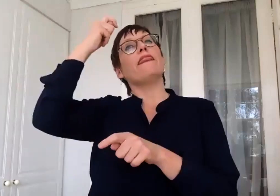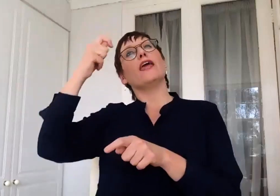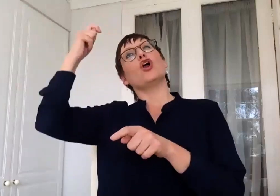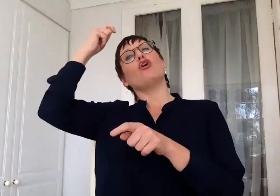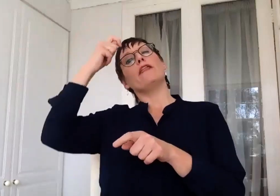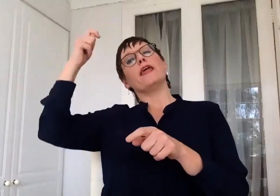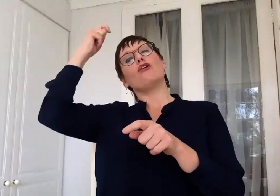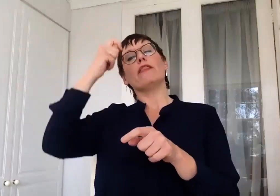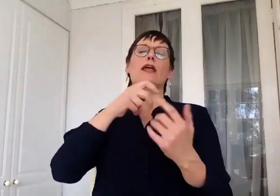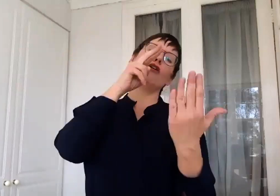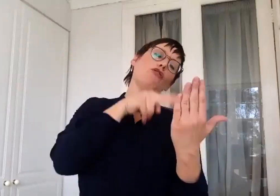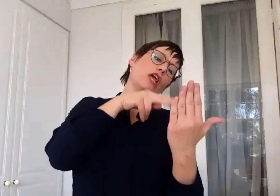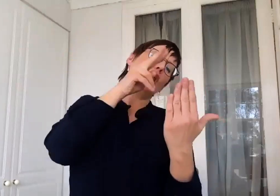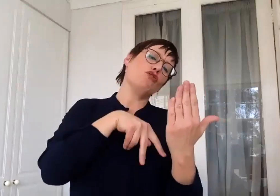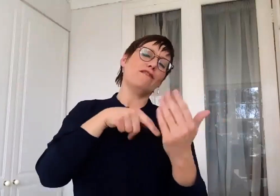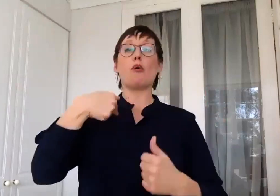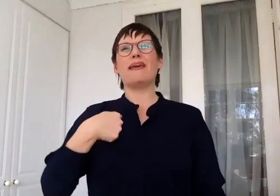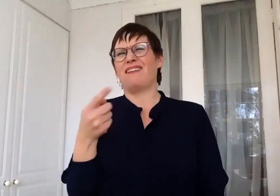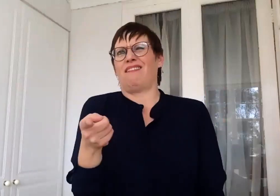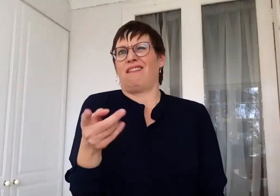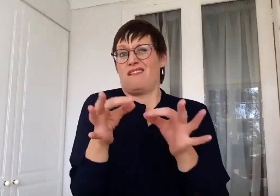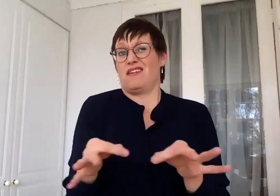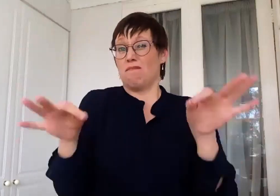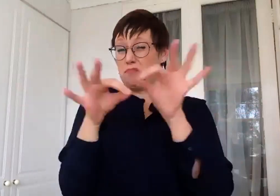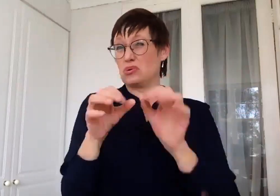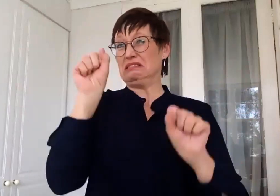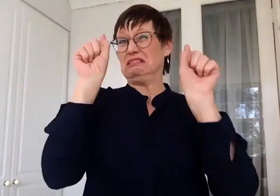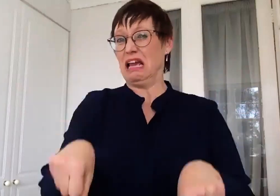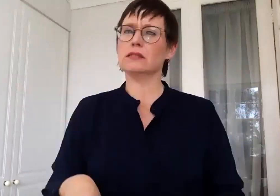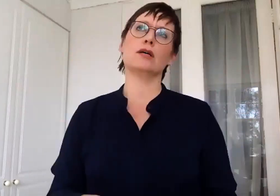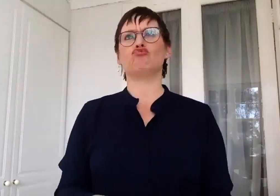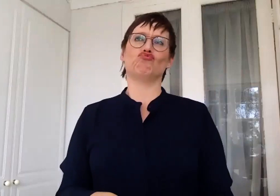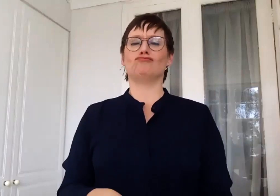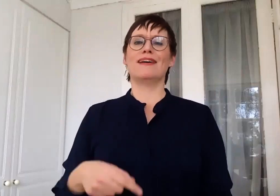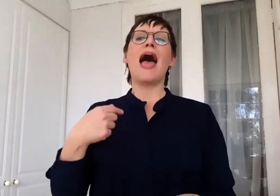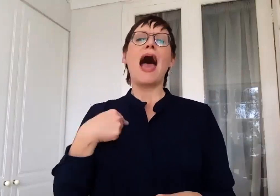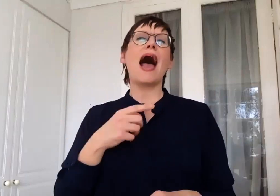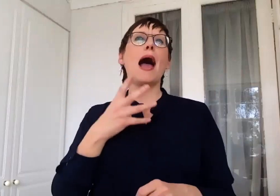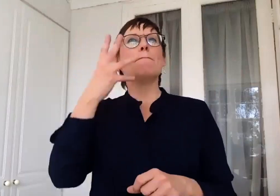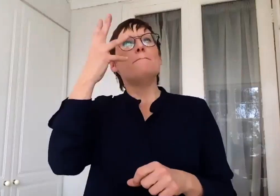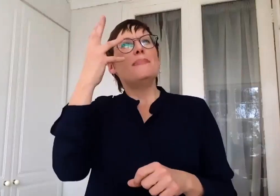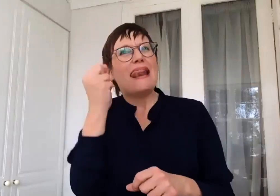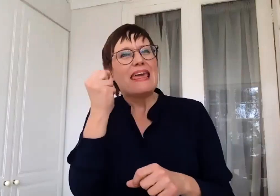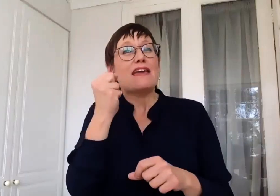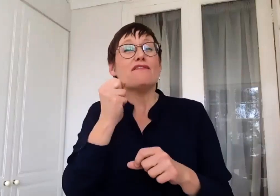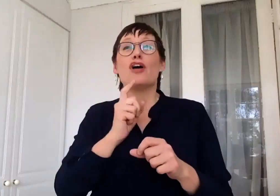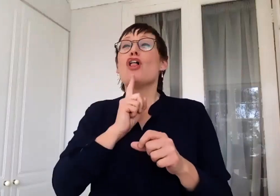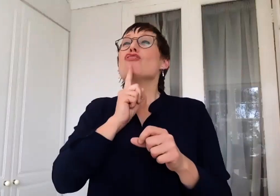things in your head, then what is the true value? You know, does the tree barely fall over if no one's there? You know, so